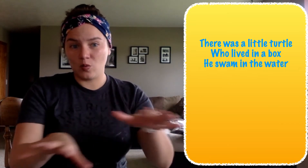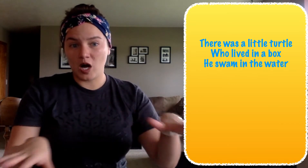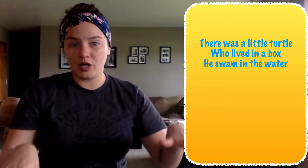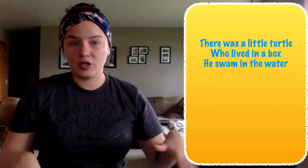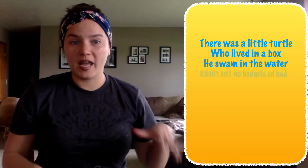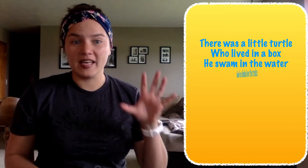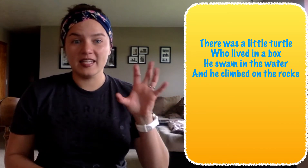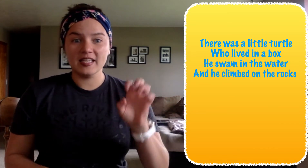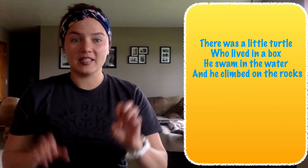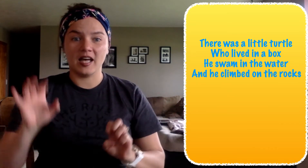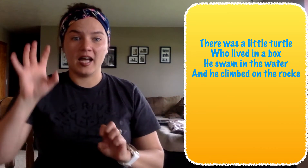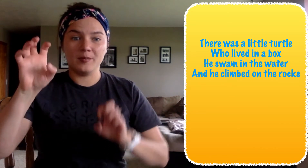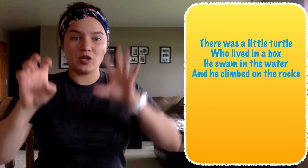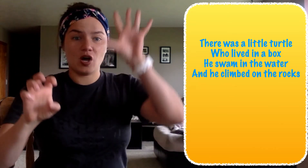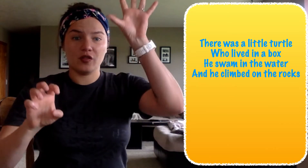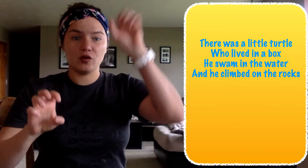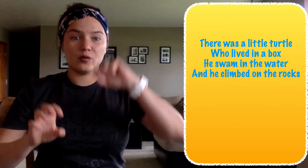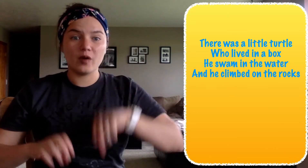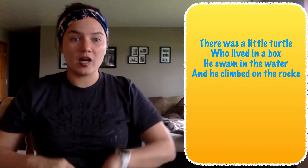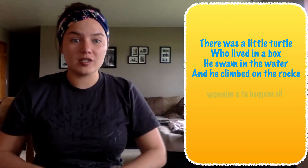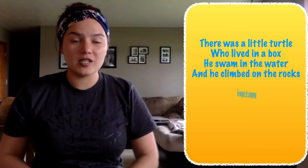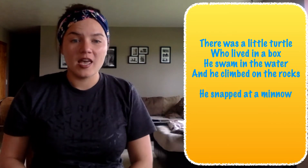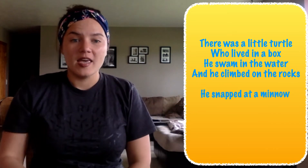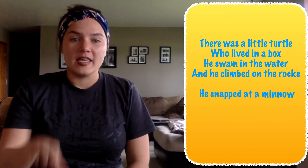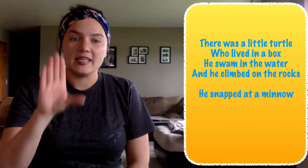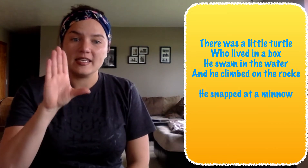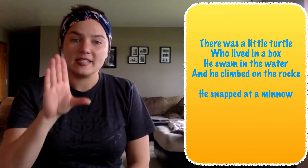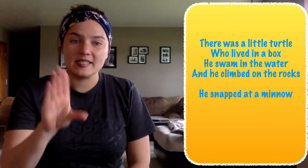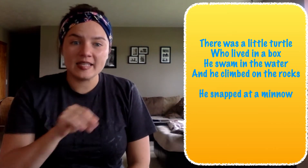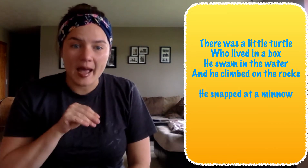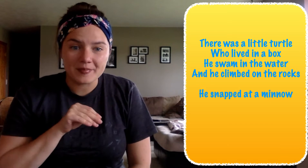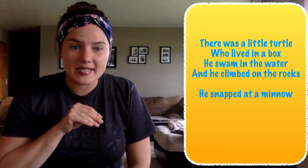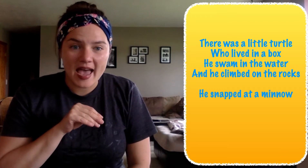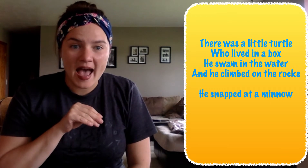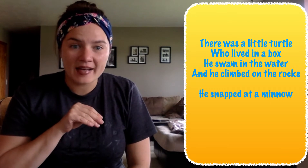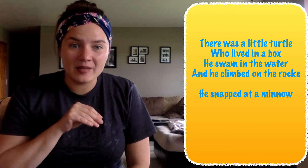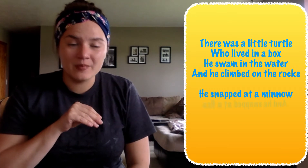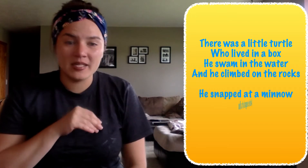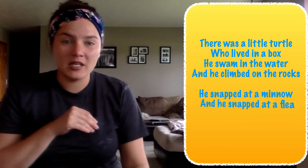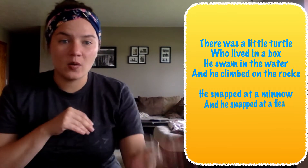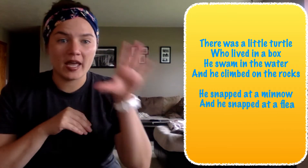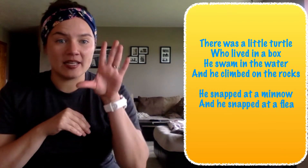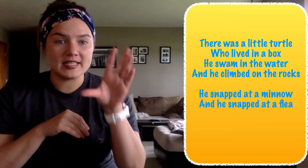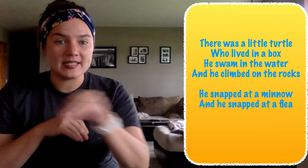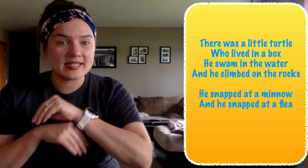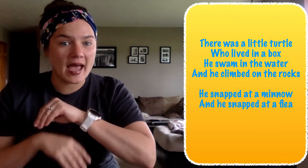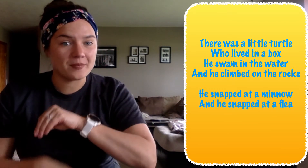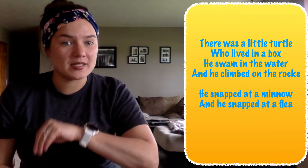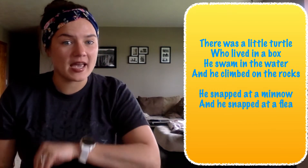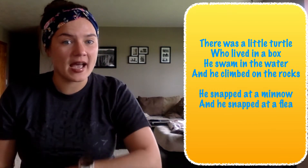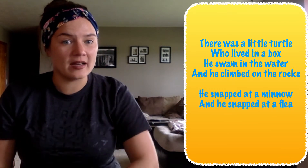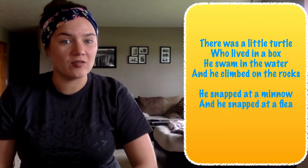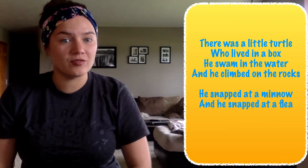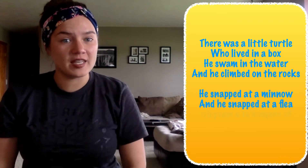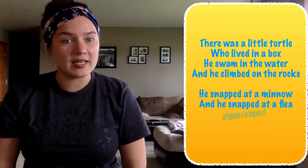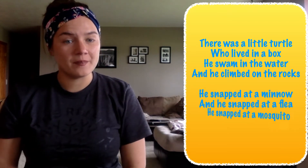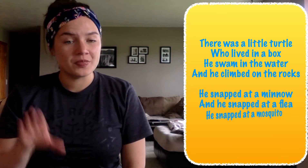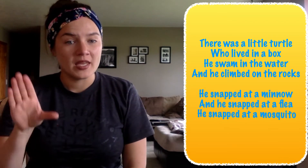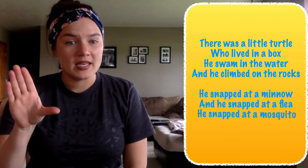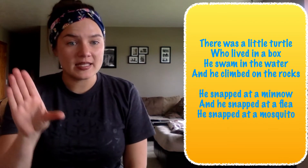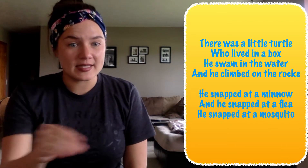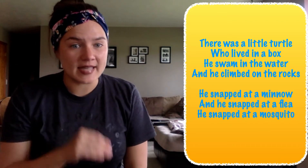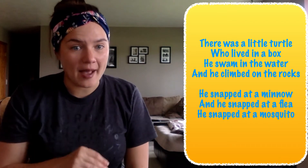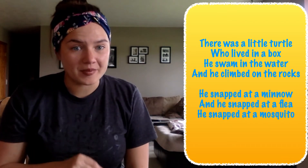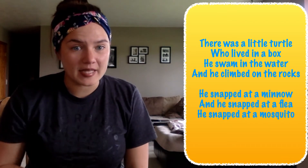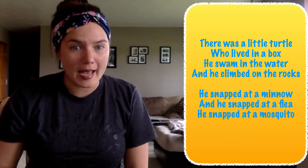in the water and he climbed on the rocks. He snapped at a minnow and he snapped at a flea.